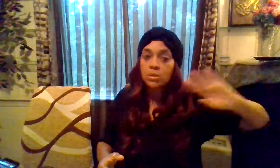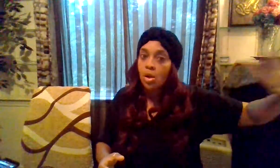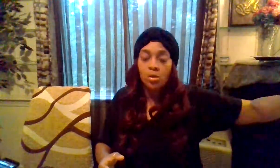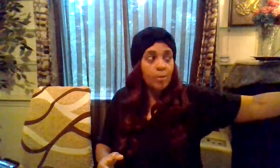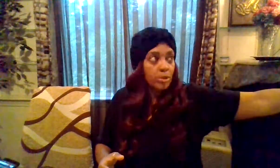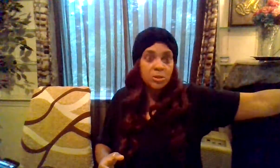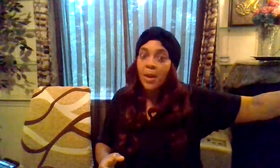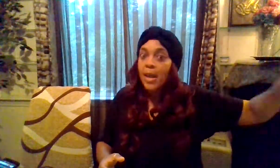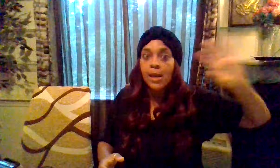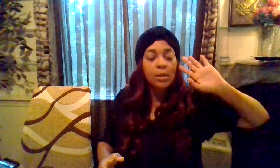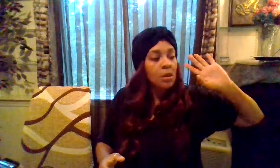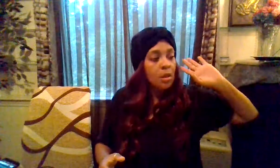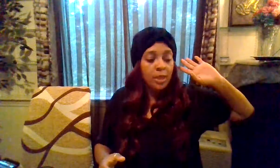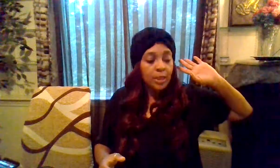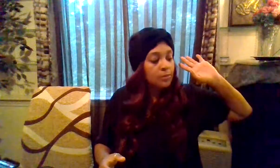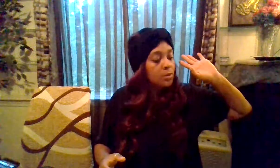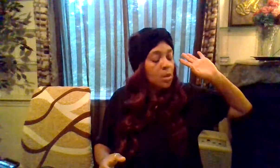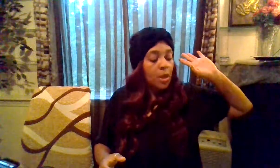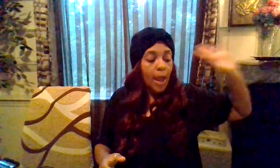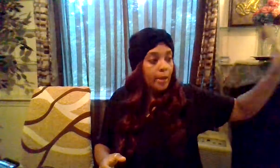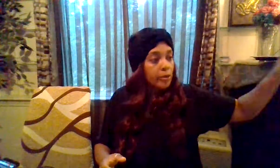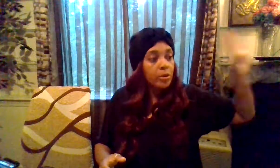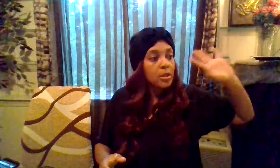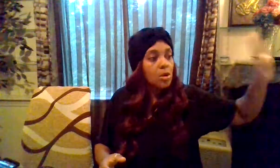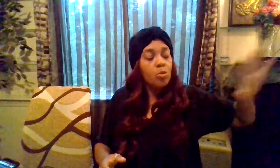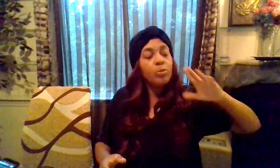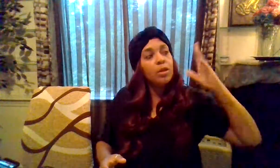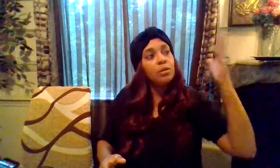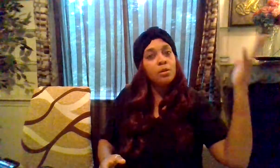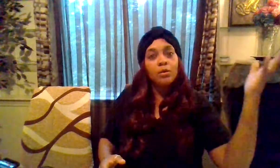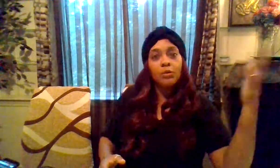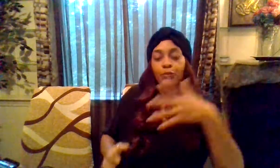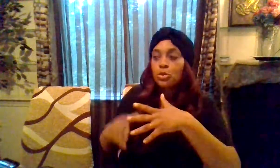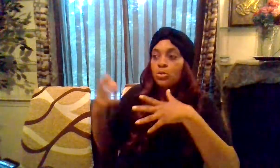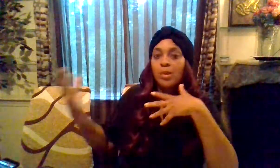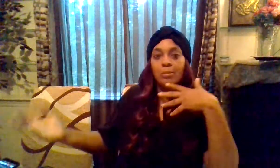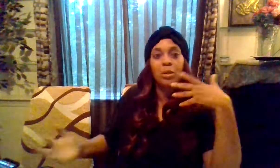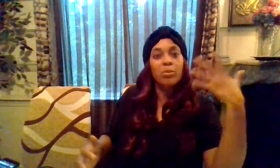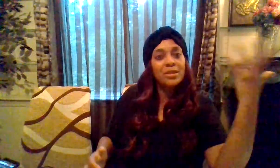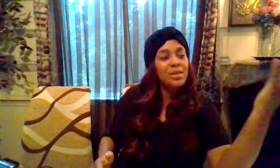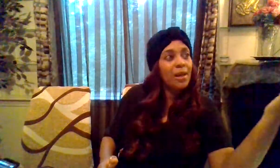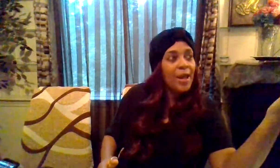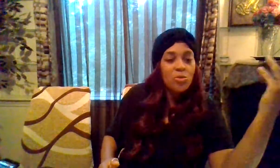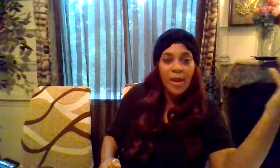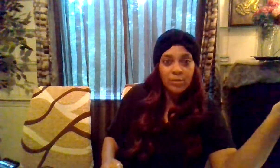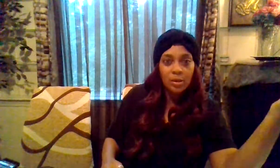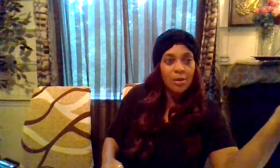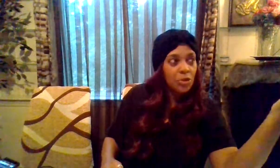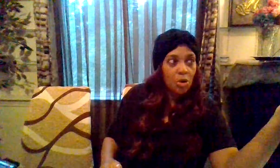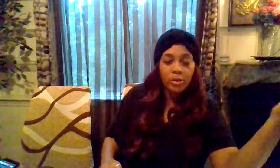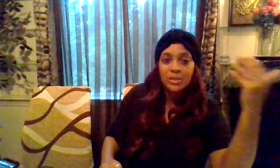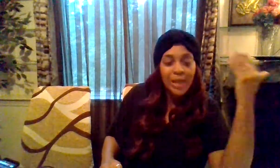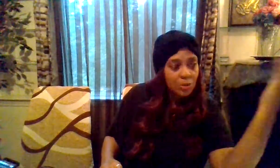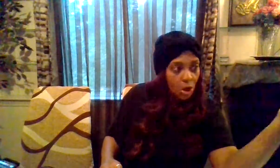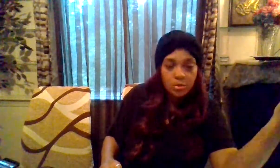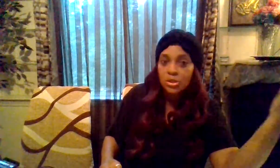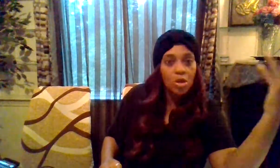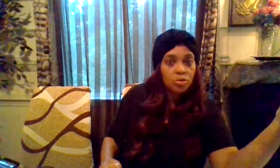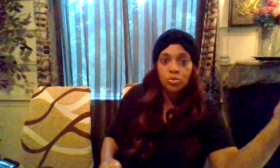because no that brings pain that gives anger and no but for you to be able to embrace that light you have to love the dark because that dark done taught you